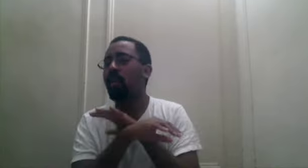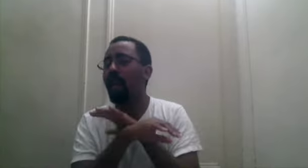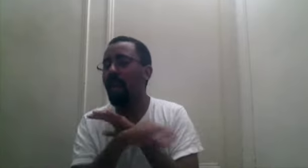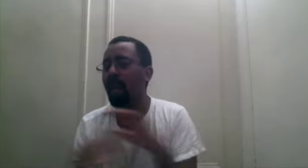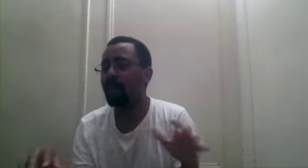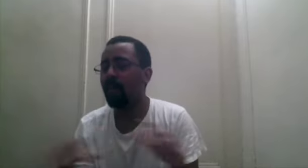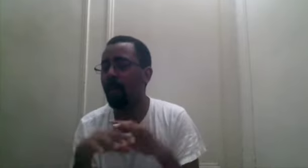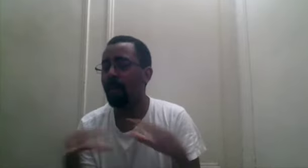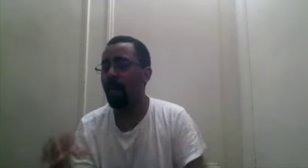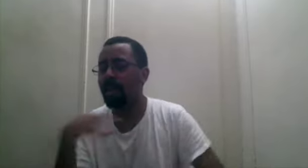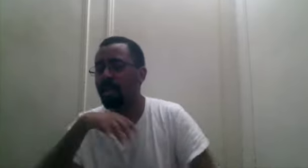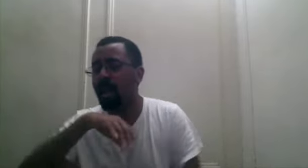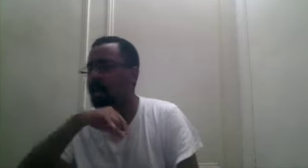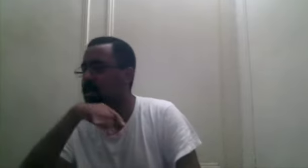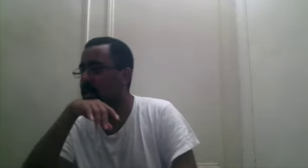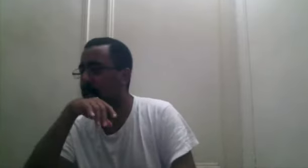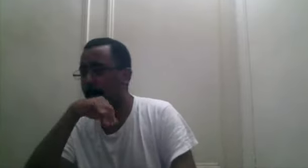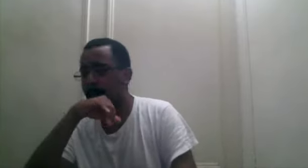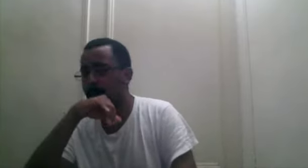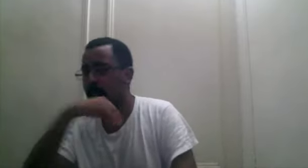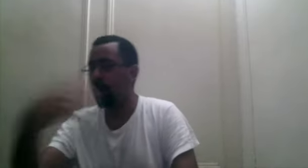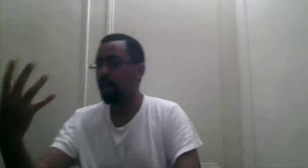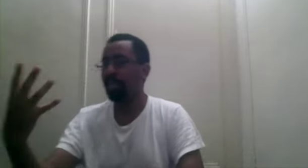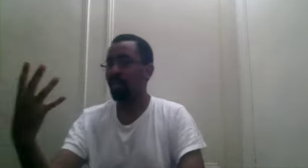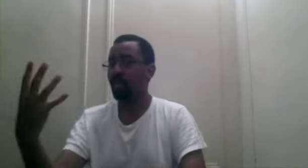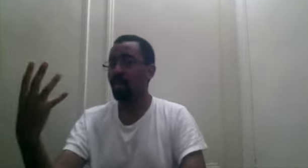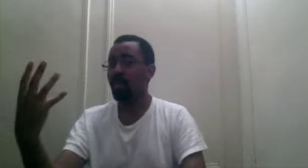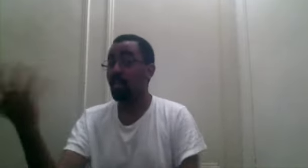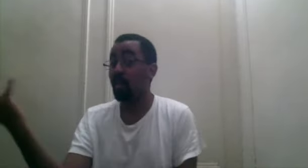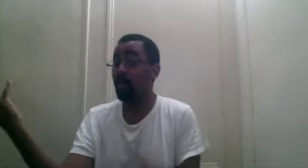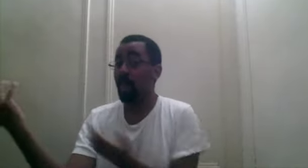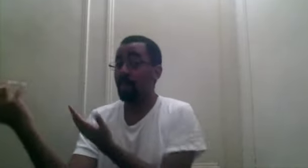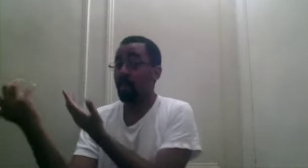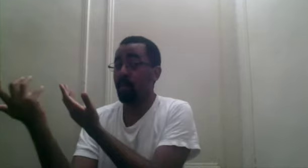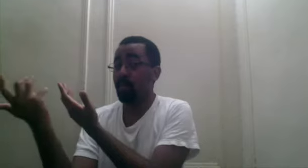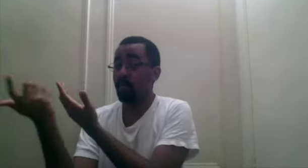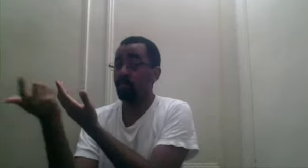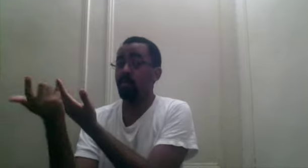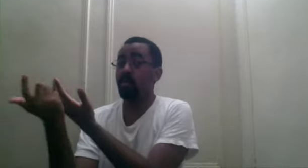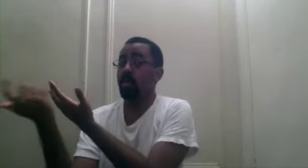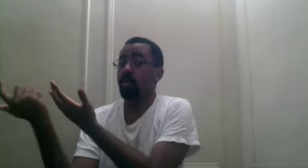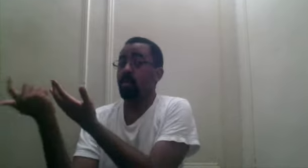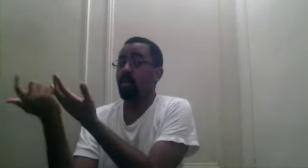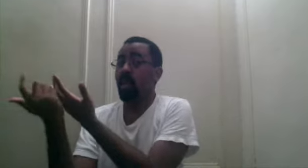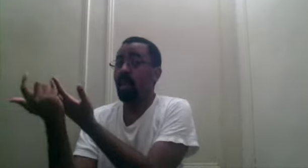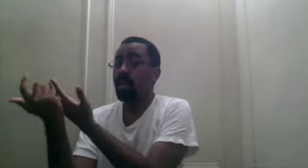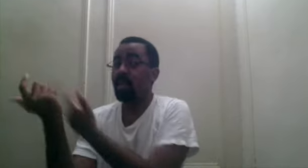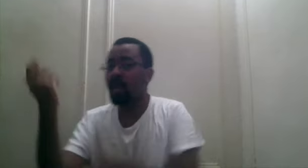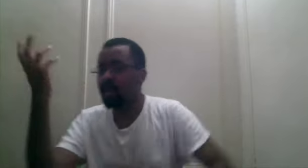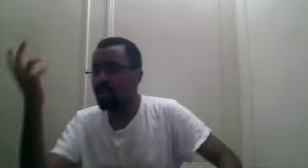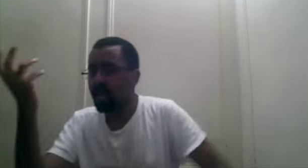ever apologize for anything. Like, you remember what happened with the, with Eni's lobby? Like,